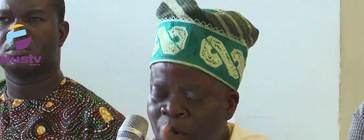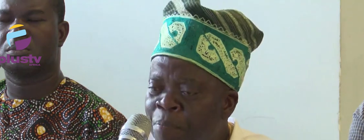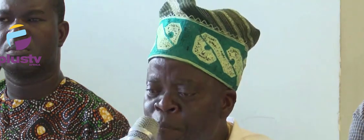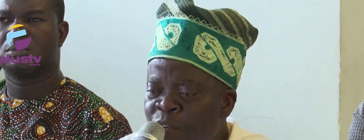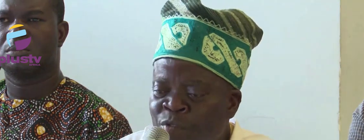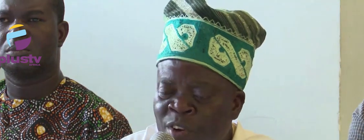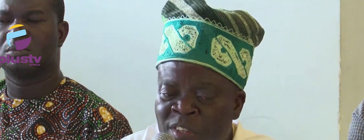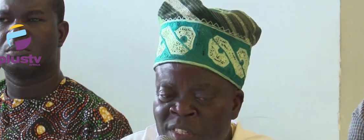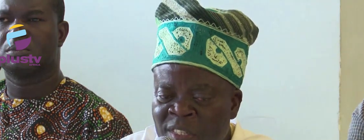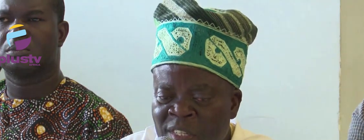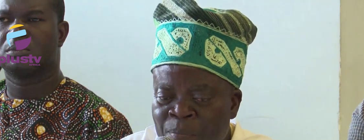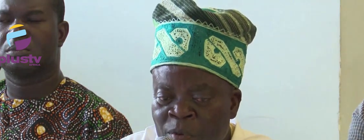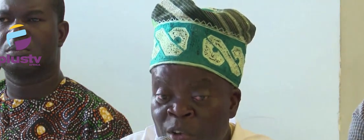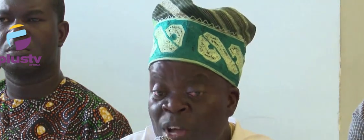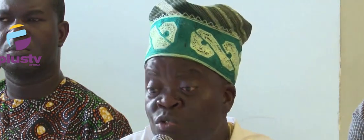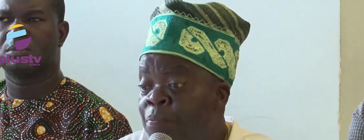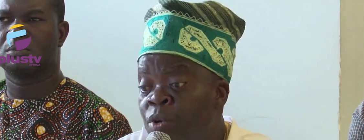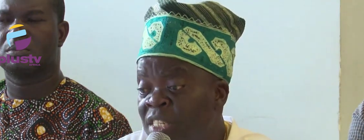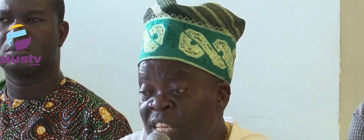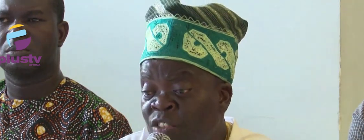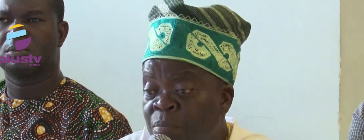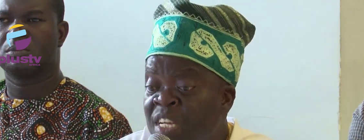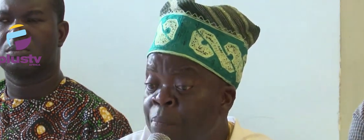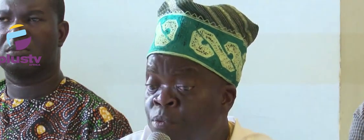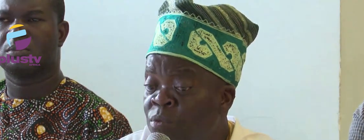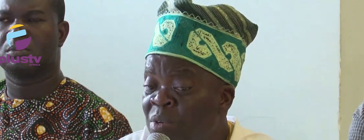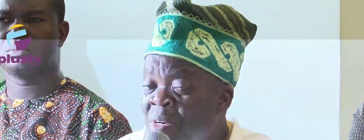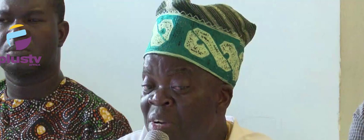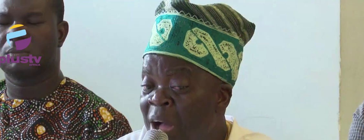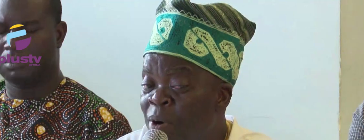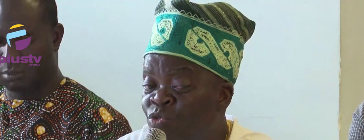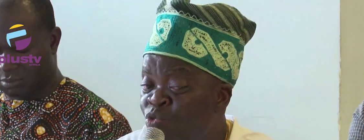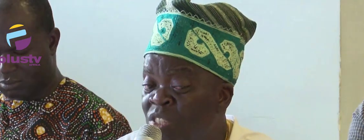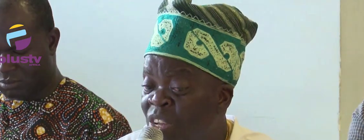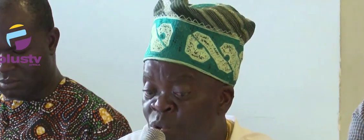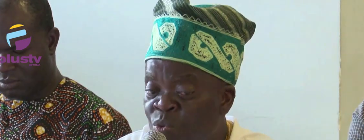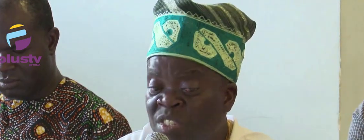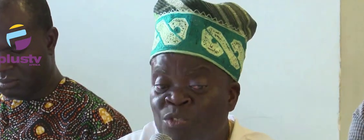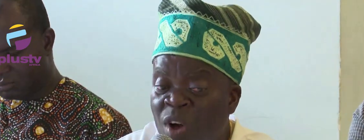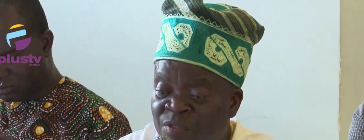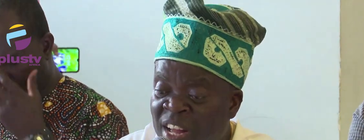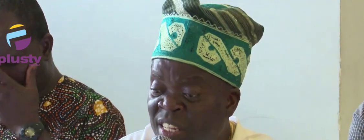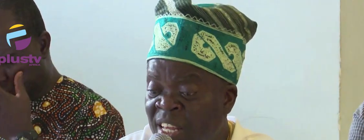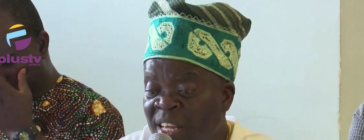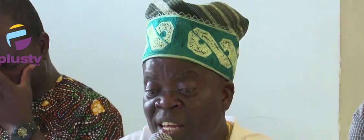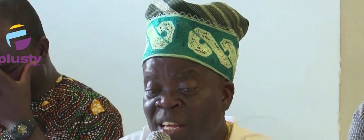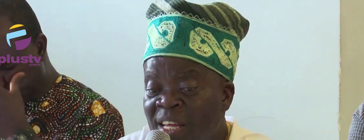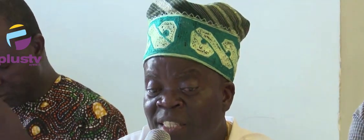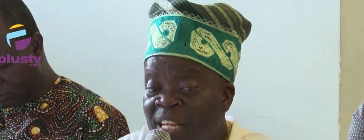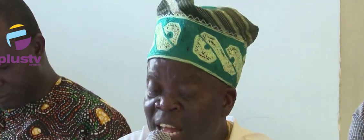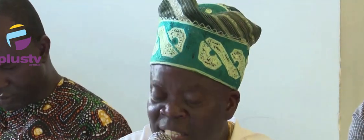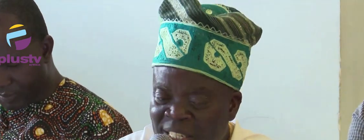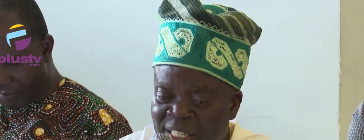So, people were in, they went to the police. There's something happened about two years ago with a dwarf and a